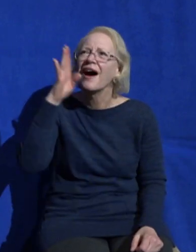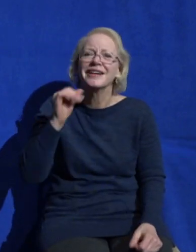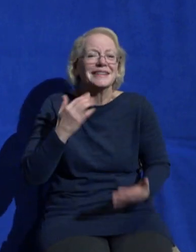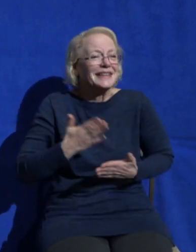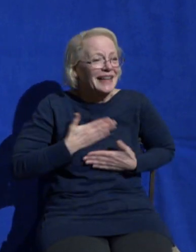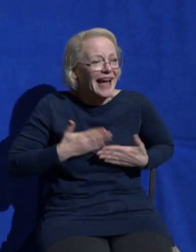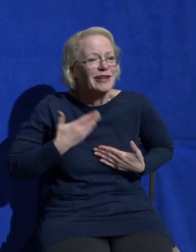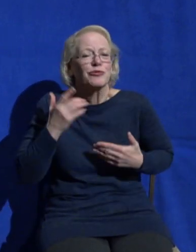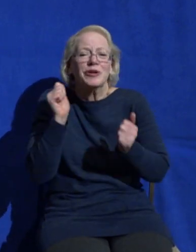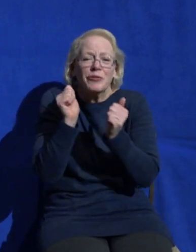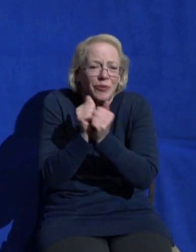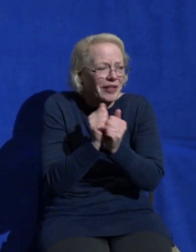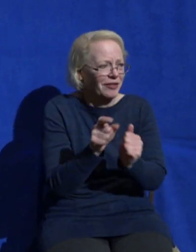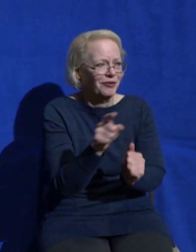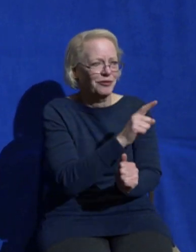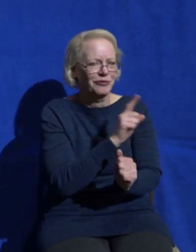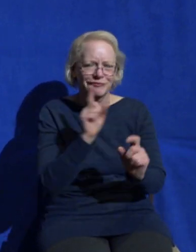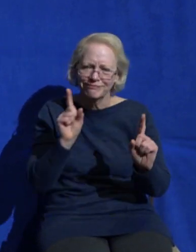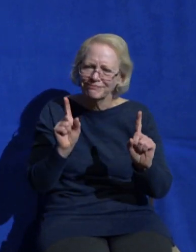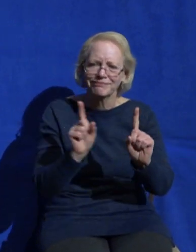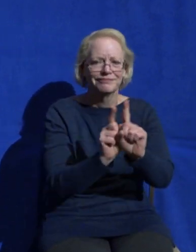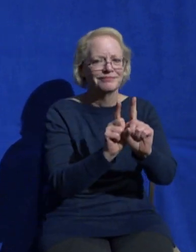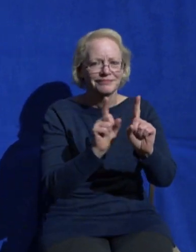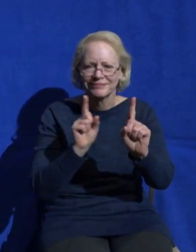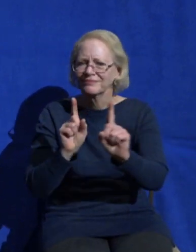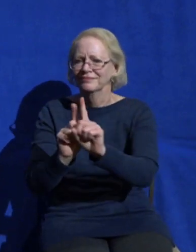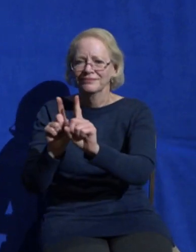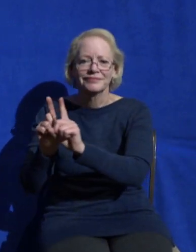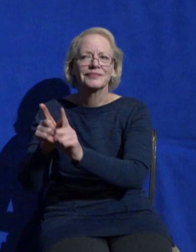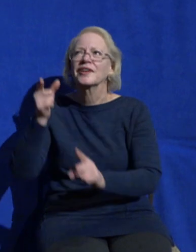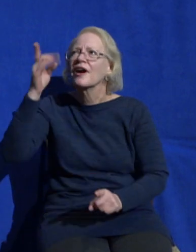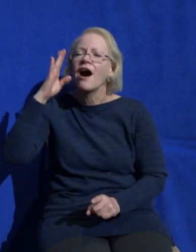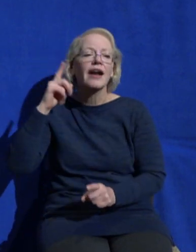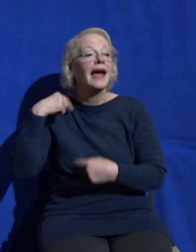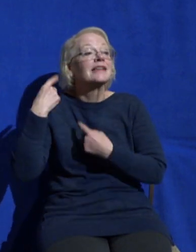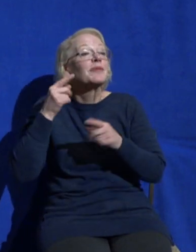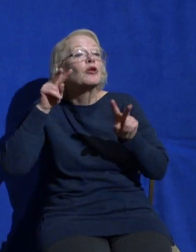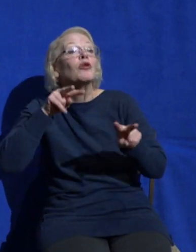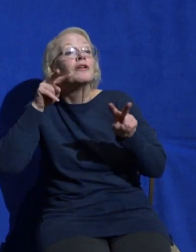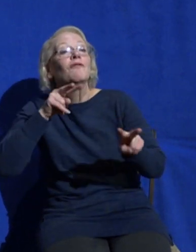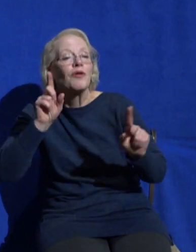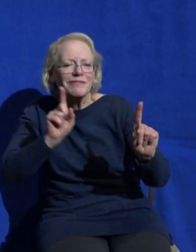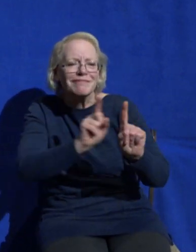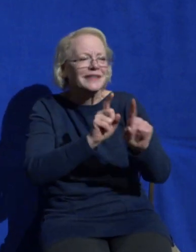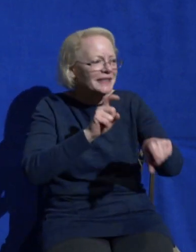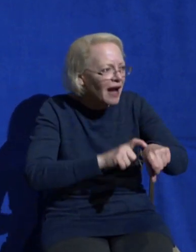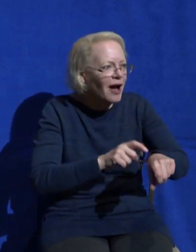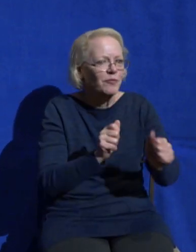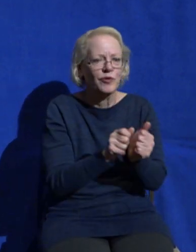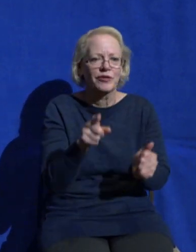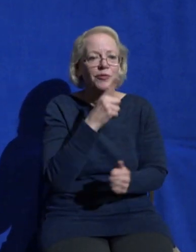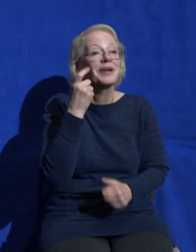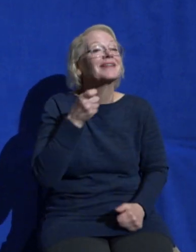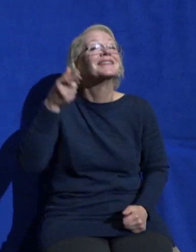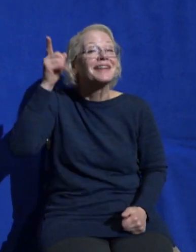wants to hear from you and he has some things he wants to share with you so as you begin this time with him